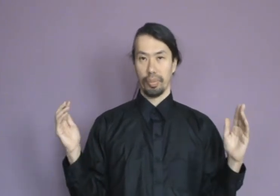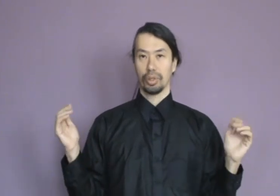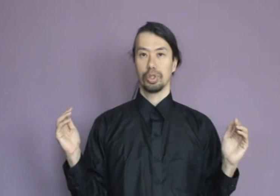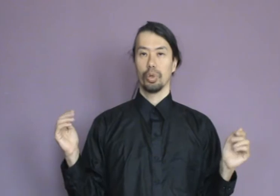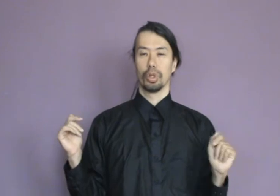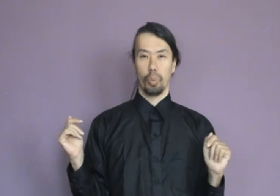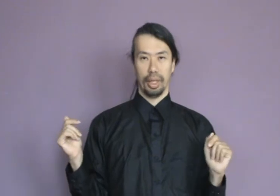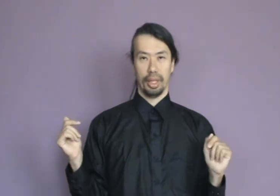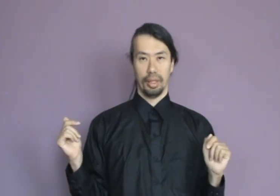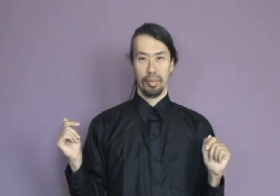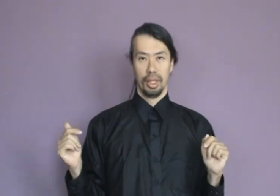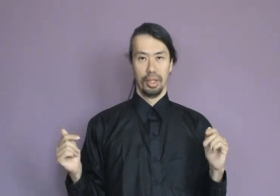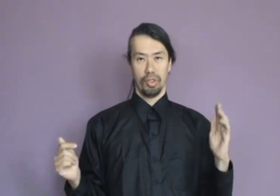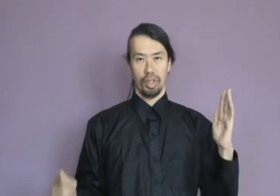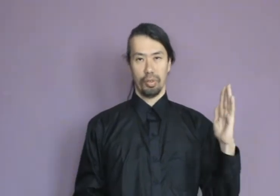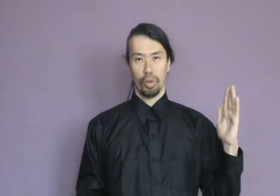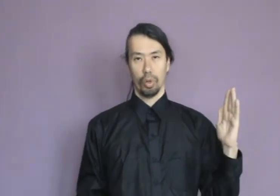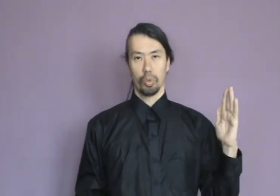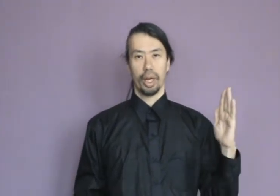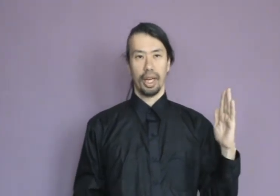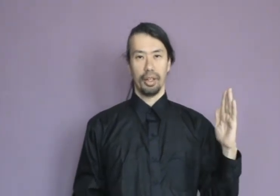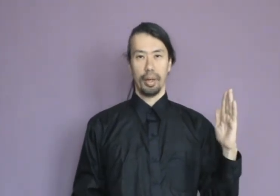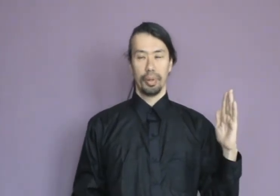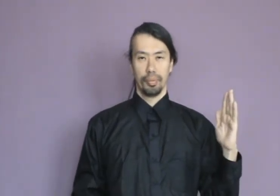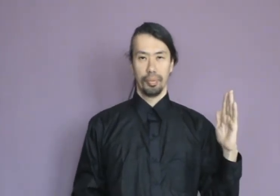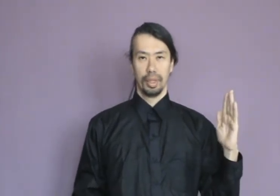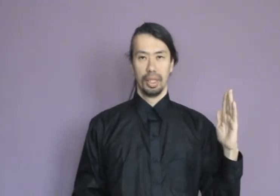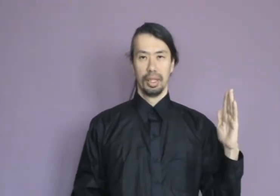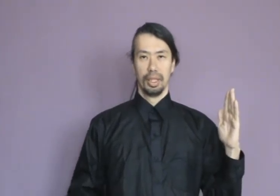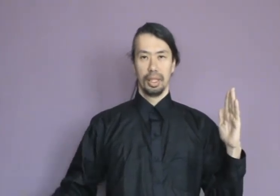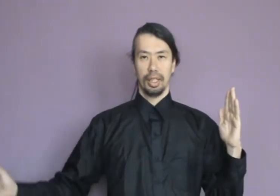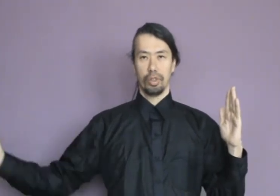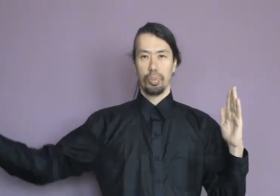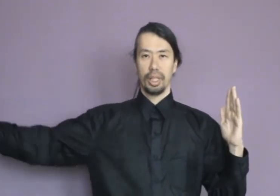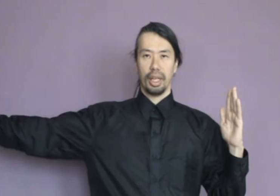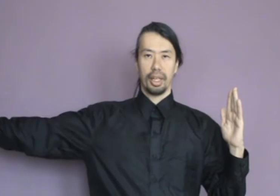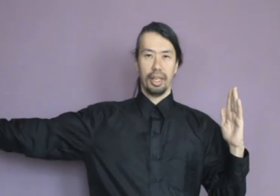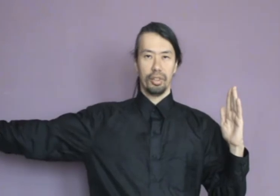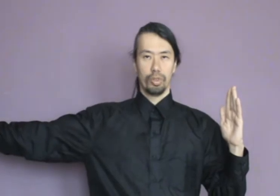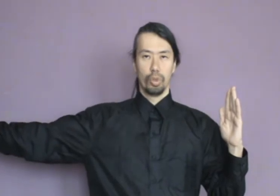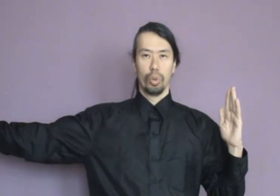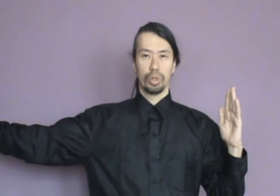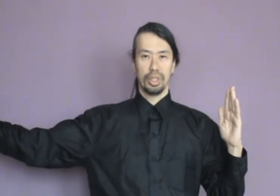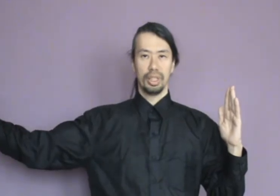the bad shoulder width. So if you hold one hand up, and you bring the other hand towards it,